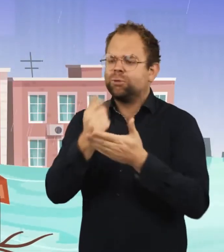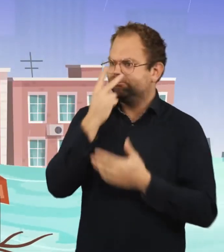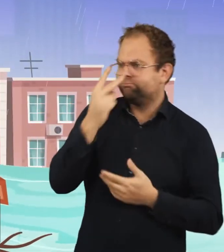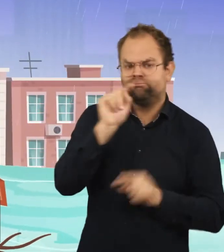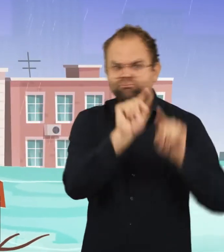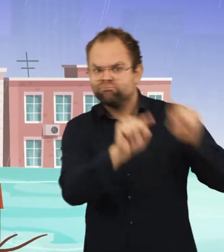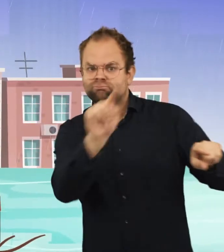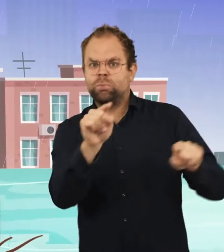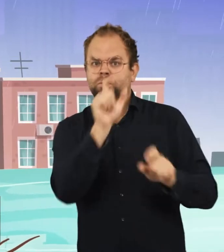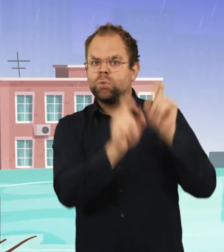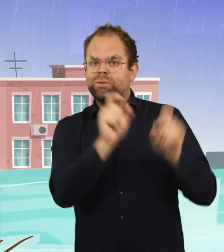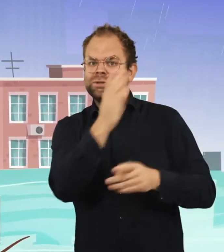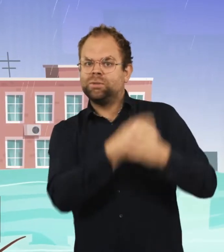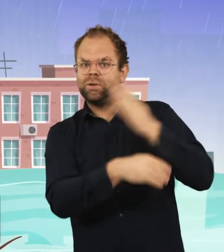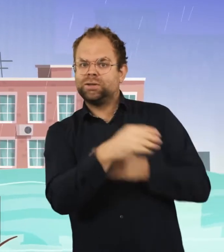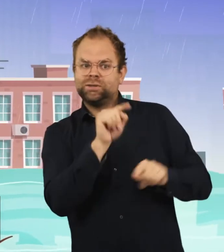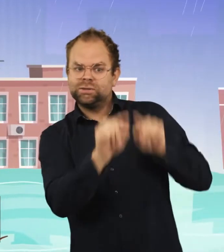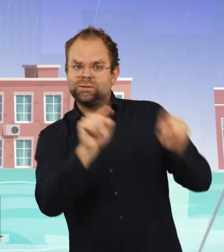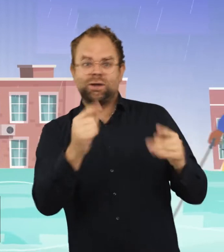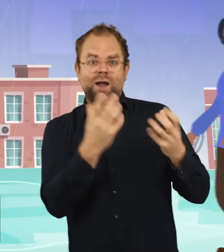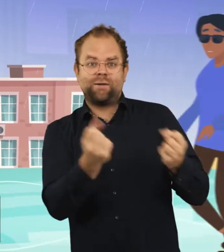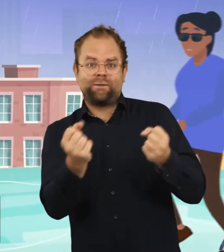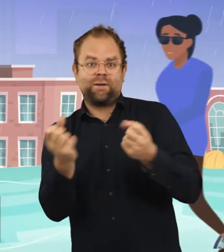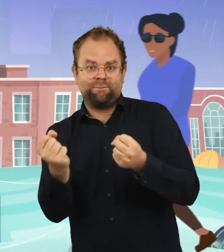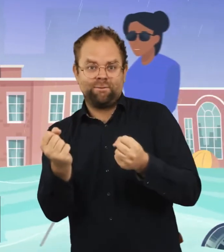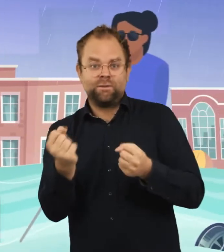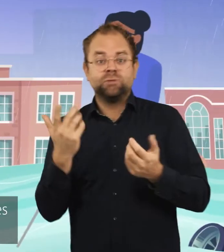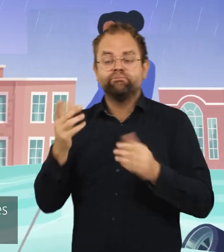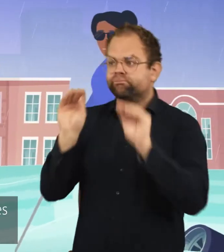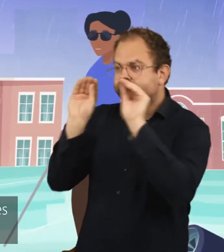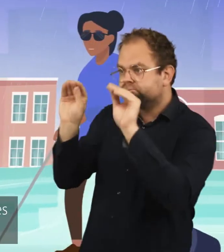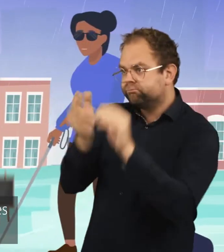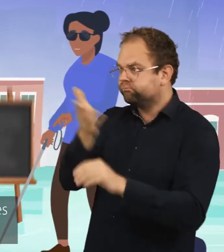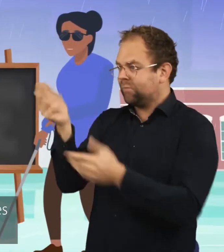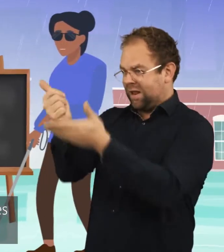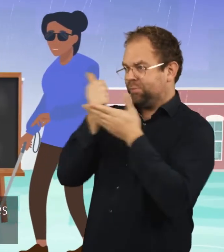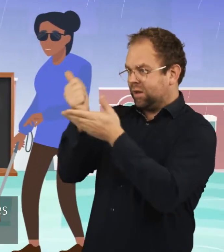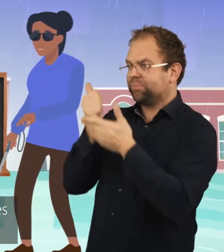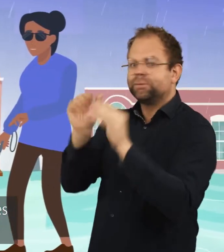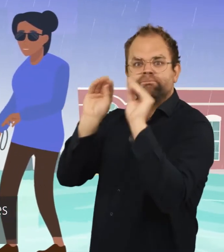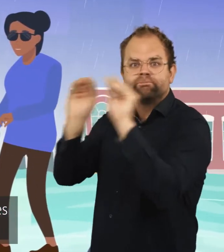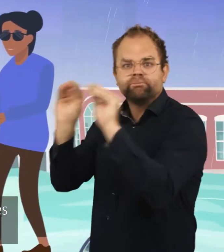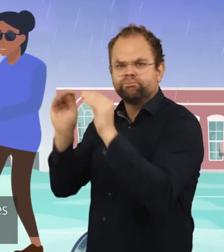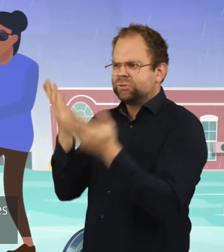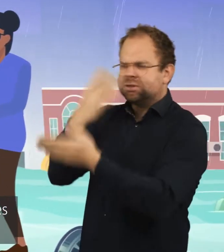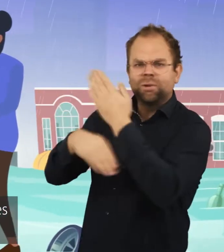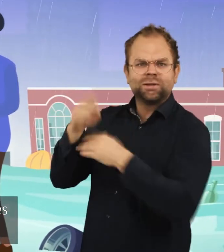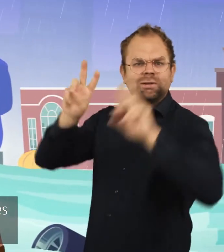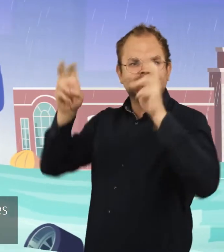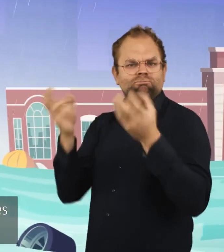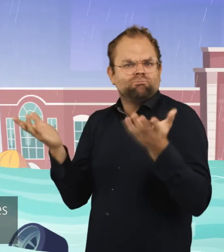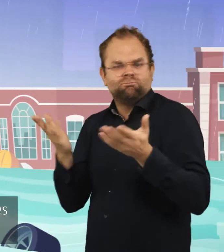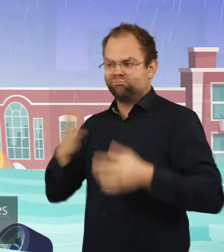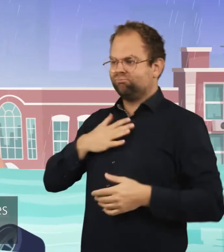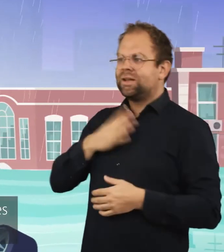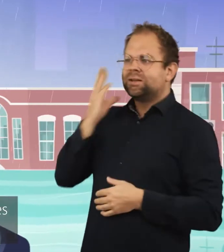identification of persons with disabilities in their communities. Educate humanitarian actors about disabilities through their